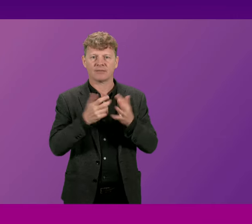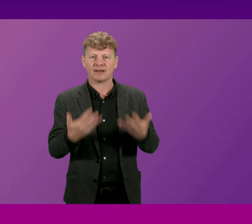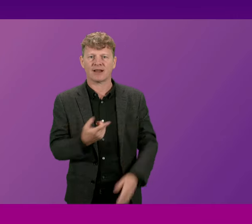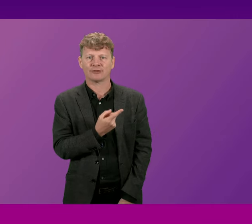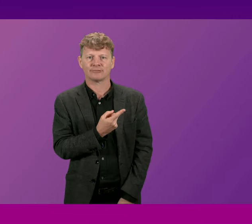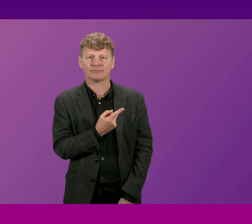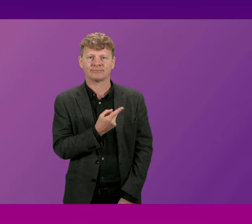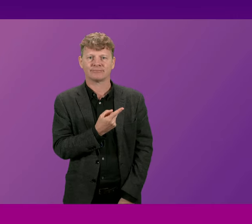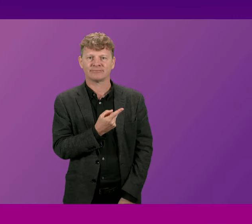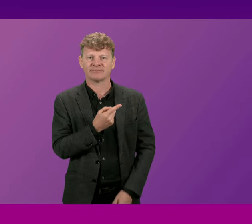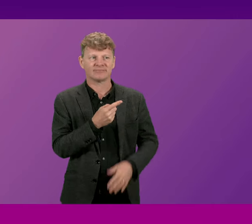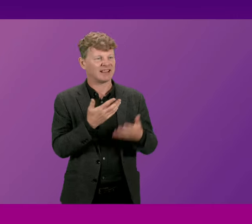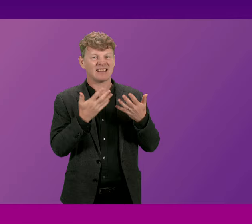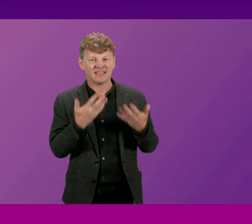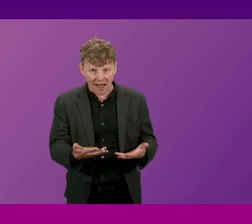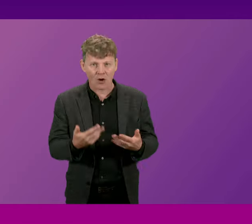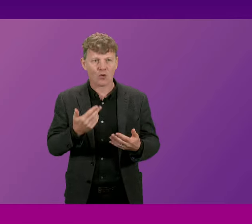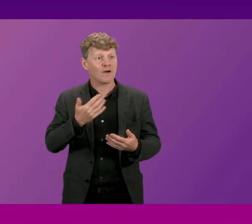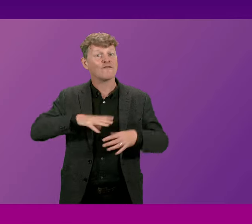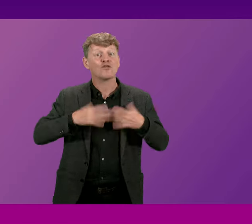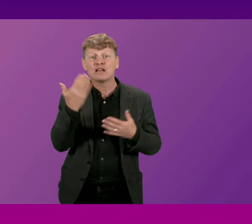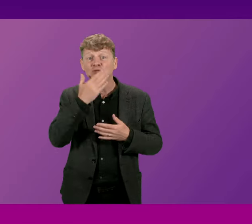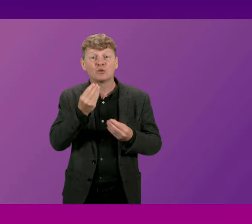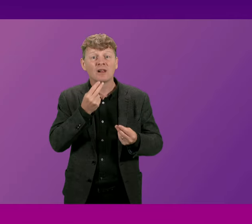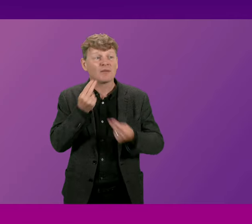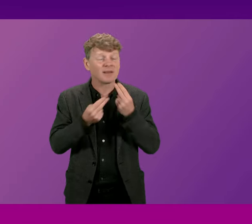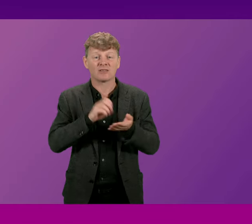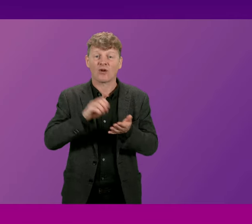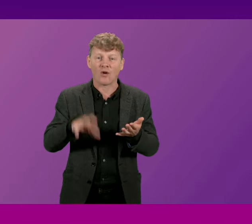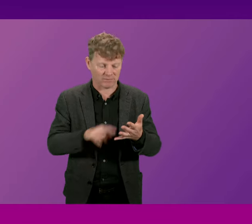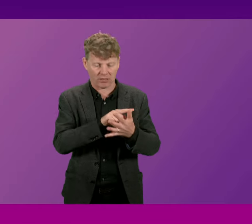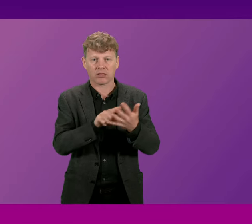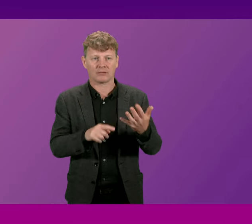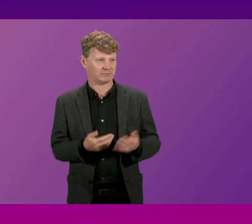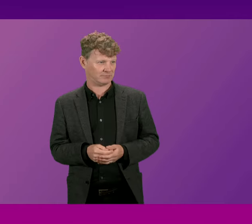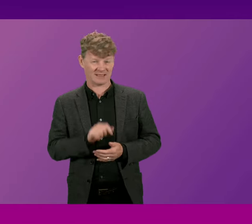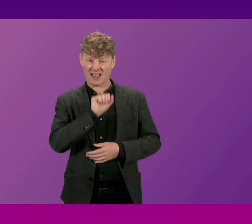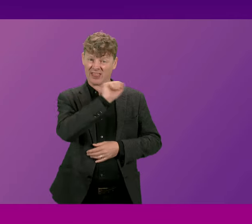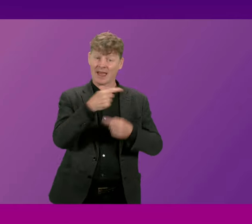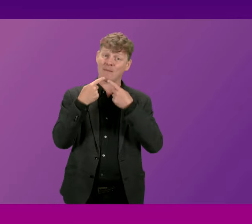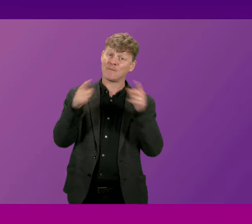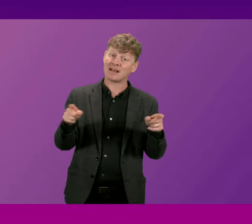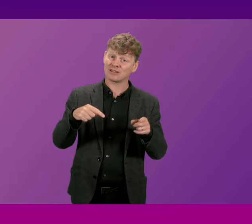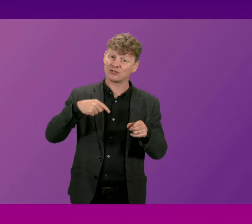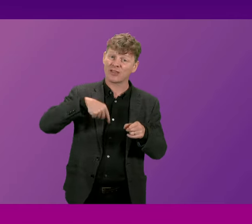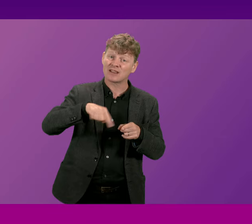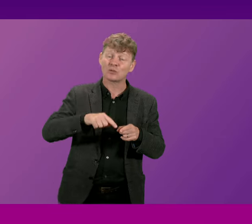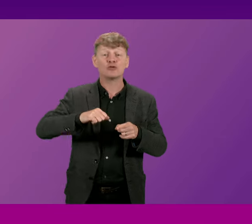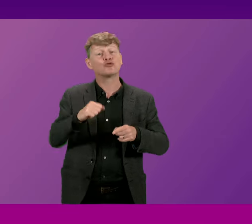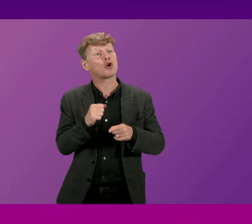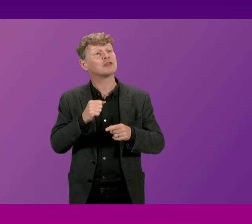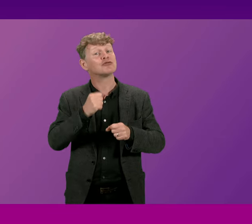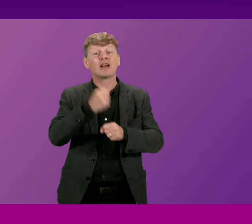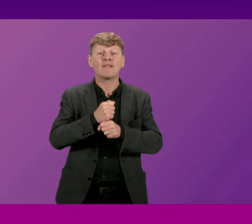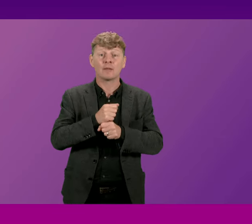the betrayal of free school meals the message of this week's program for government is if you want progressive green